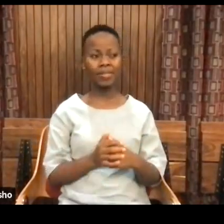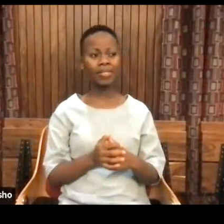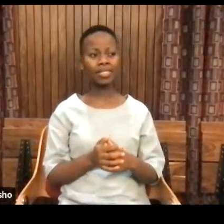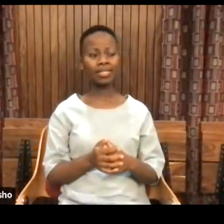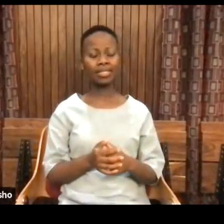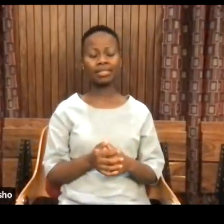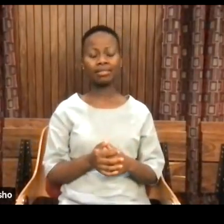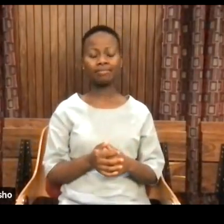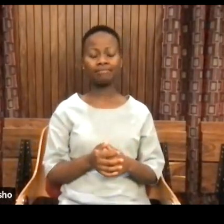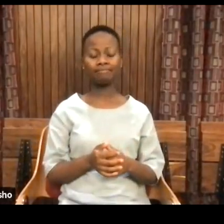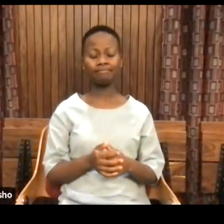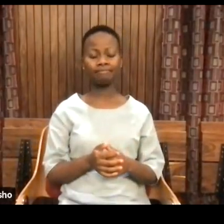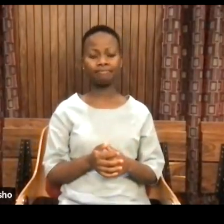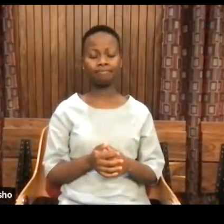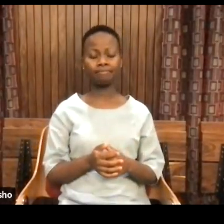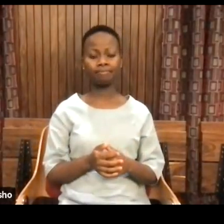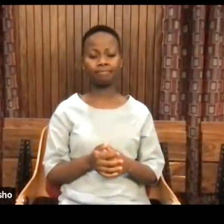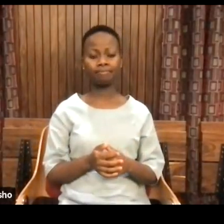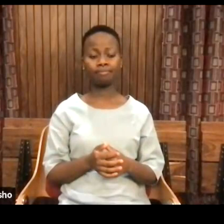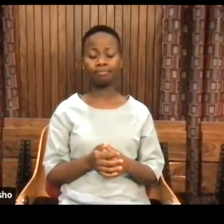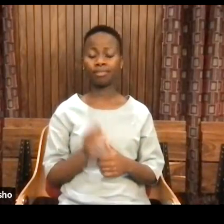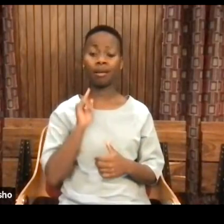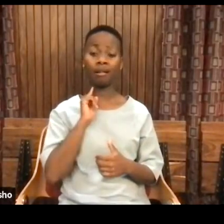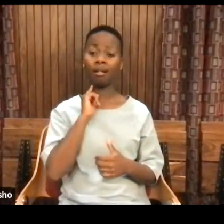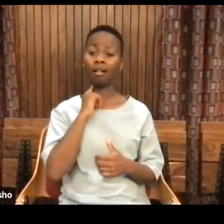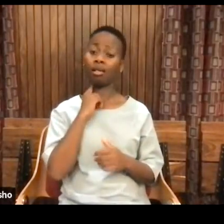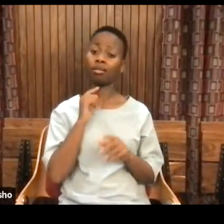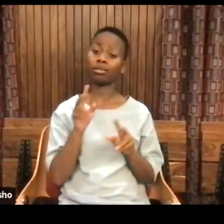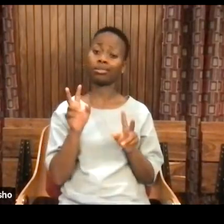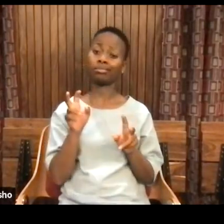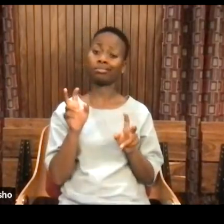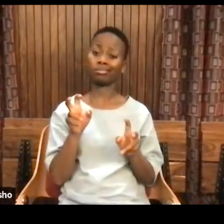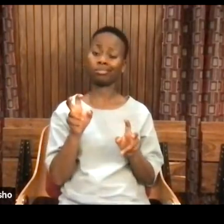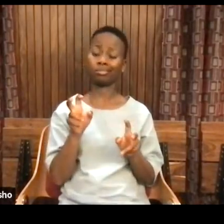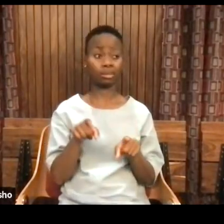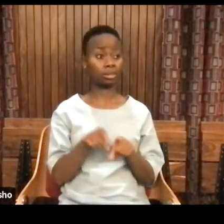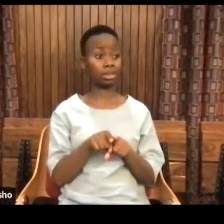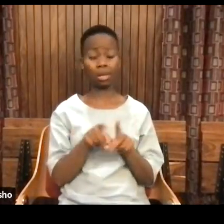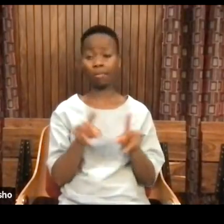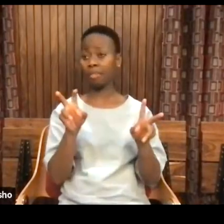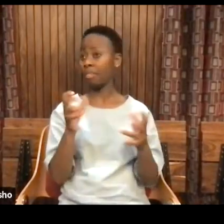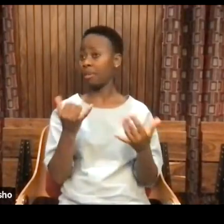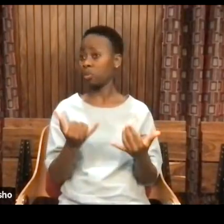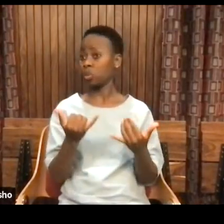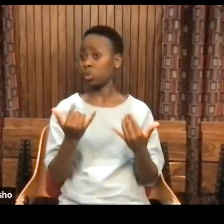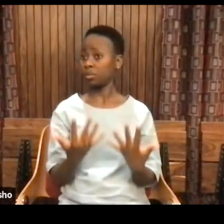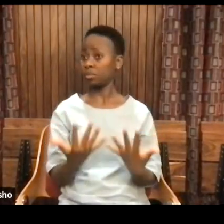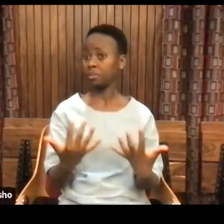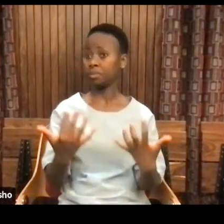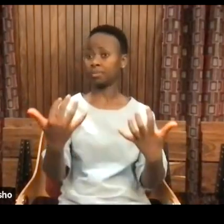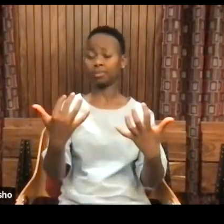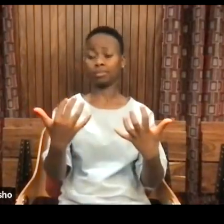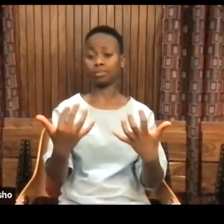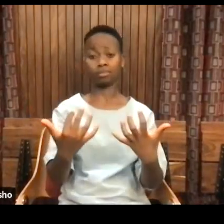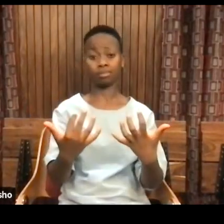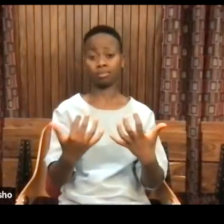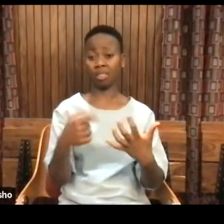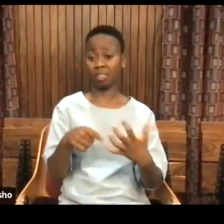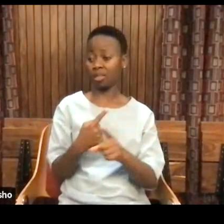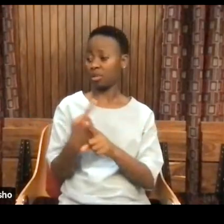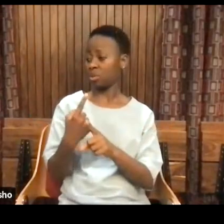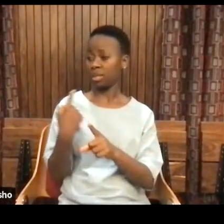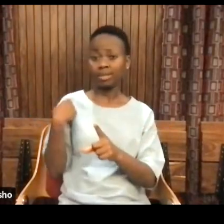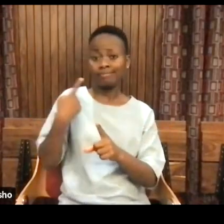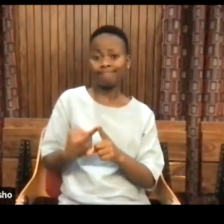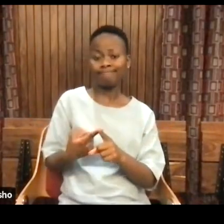Well, the thing about lies, which is one of the themes of the meetings that this group met around this week, is